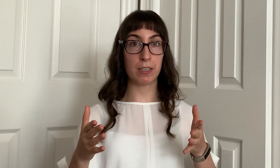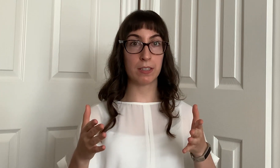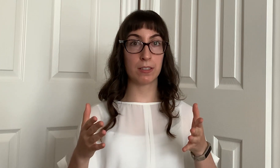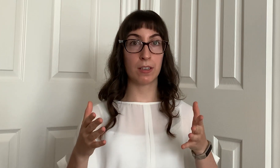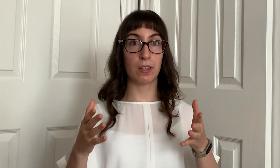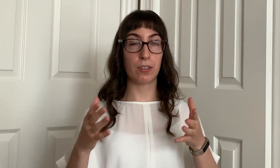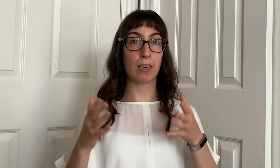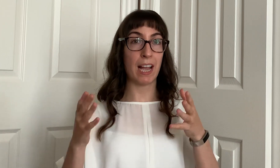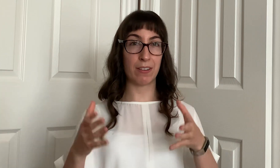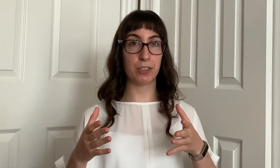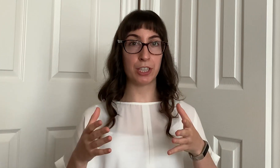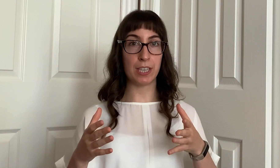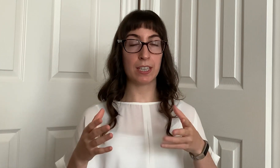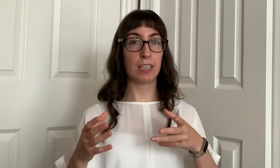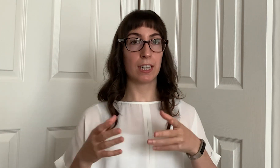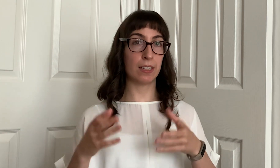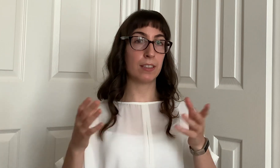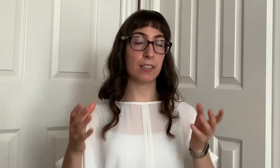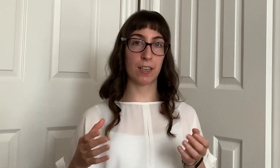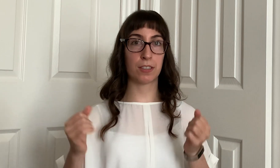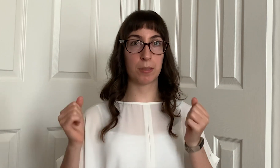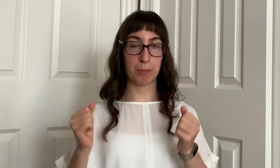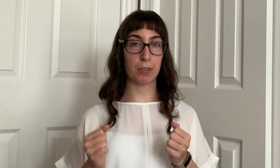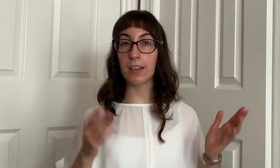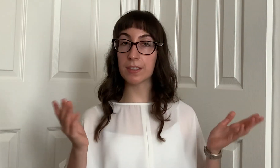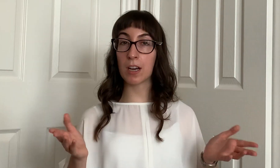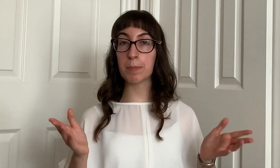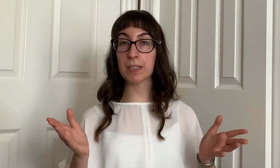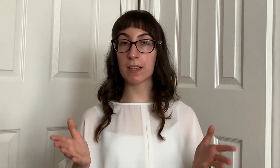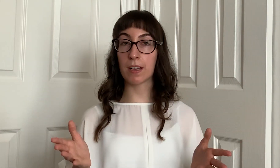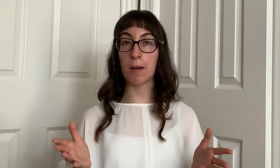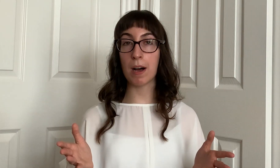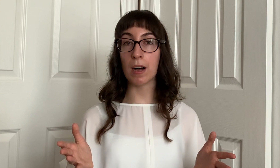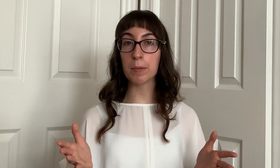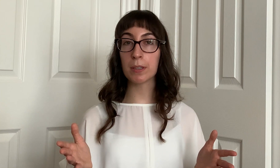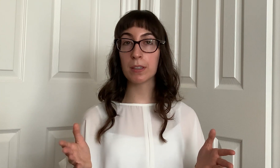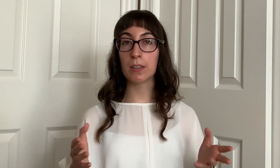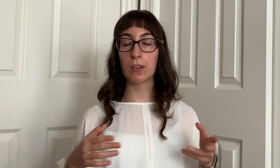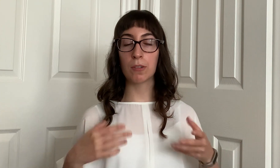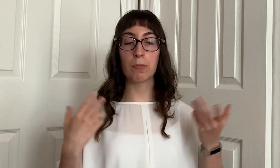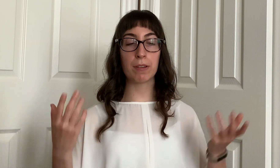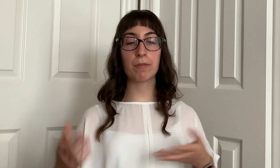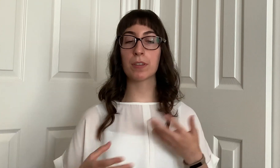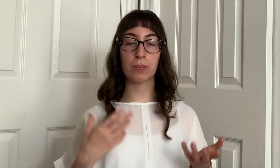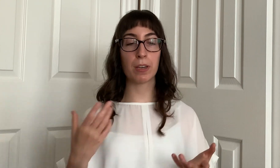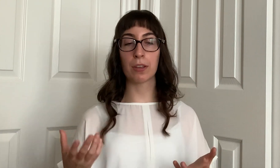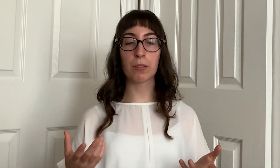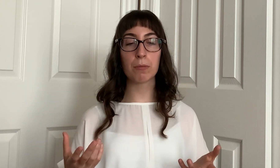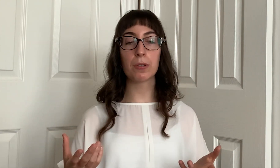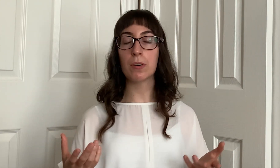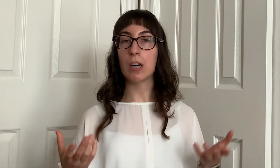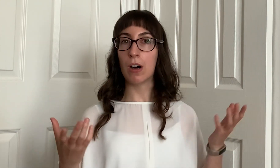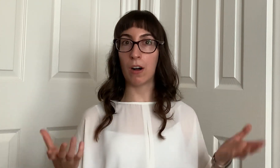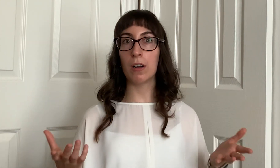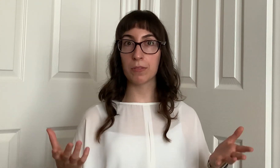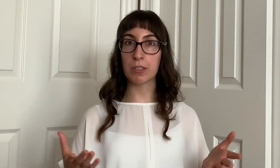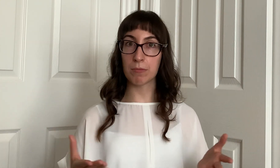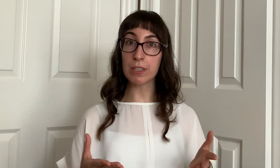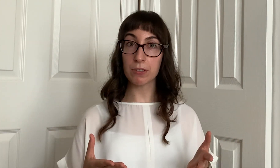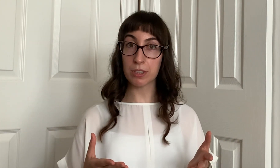focus your energy in these customers and the topics that come up when filtering through all of this research